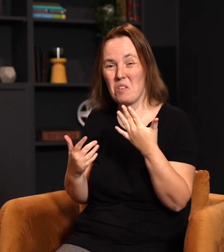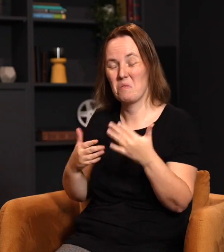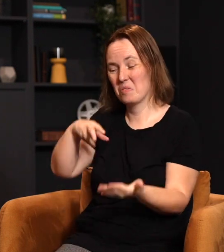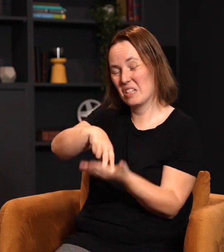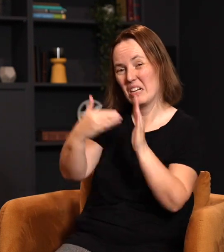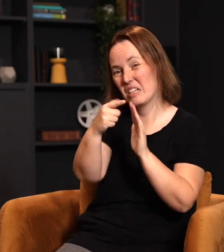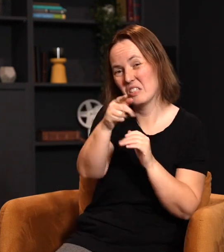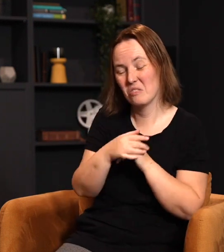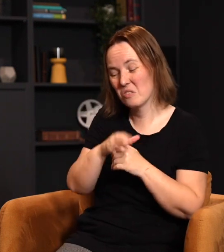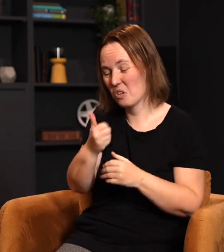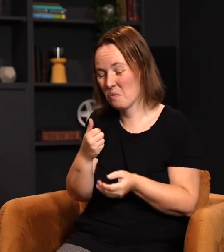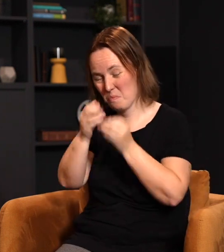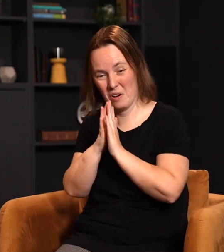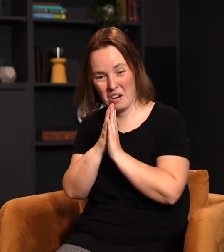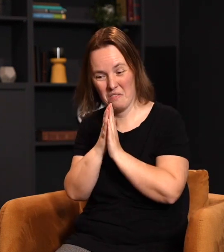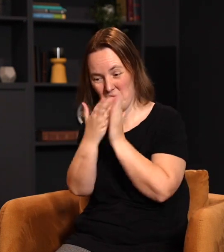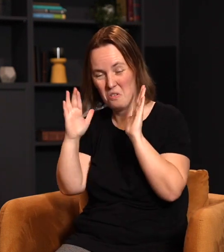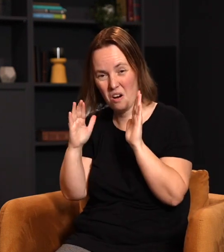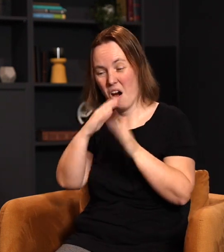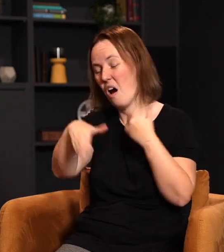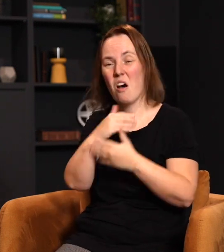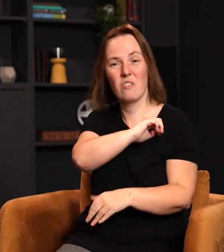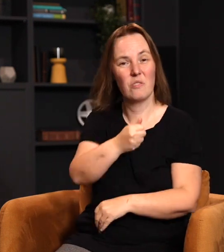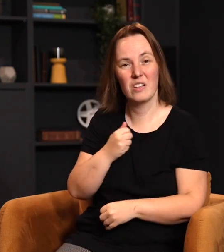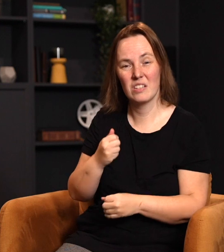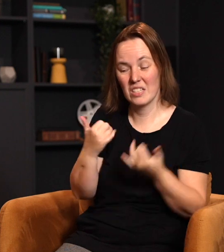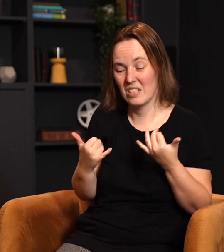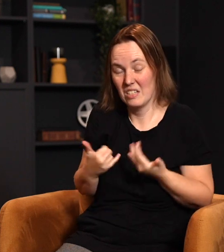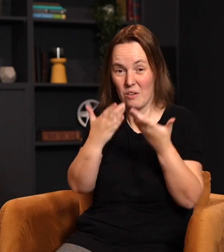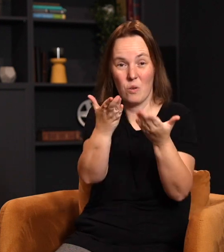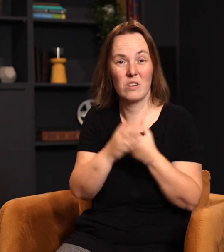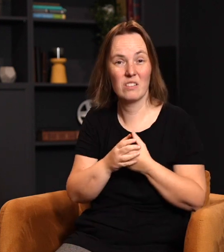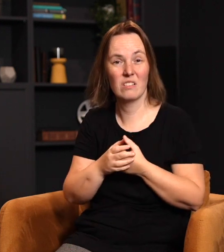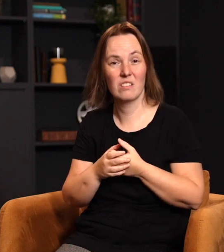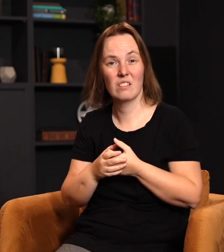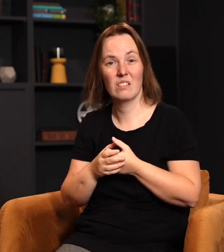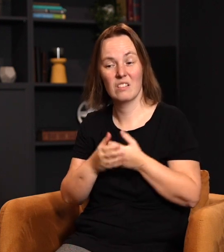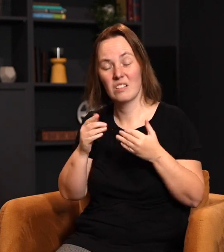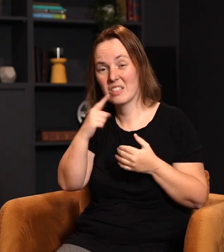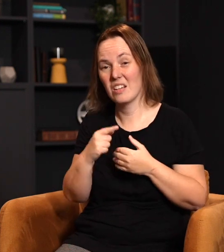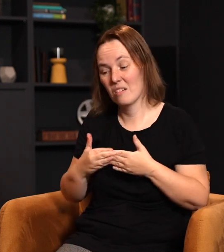you advance. Don't pray for a door to open. All authority is now yours. Now go. Go. What's he saying? Advance.